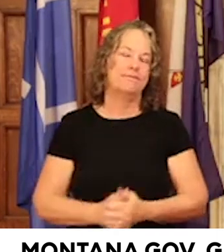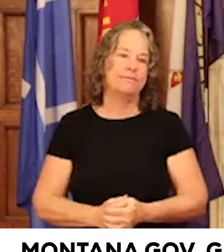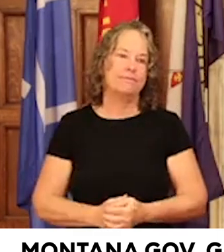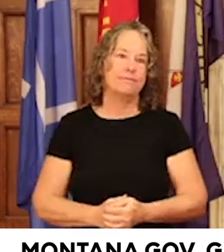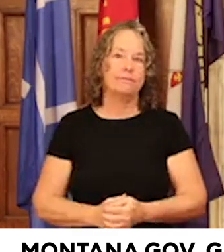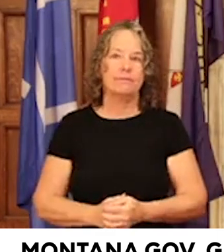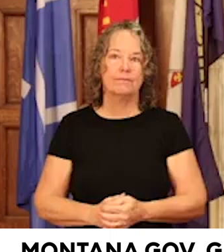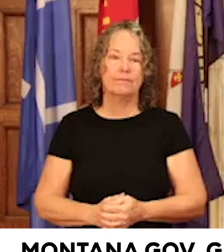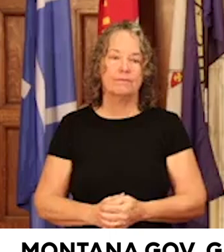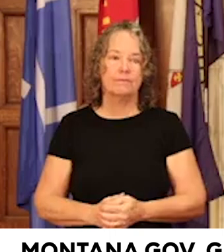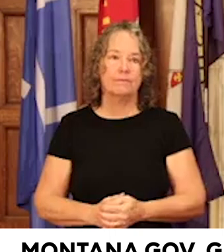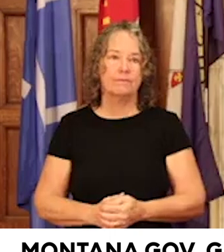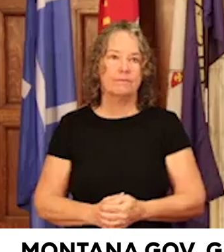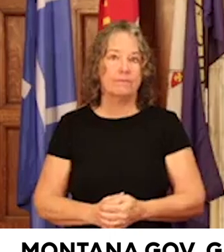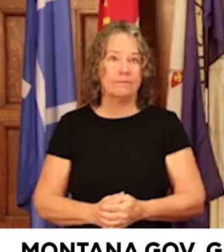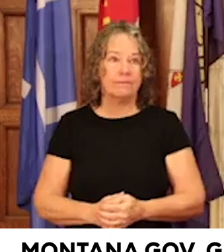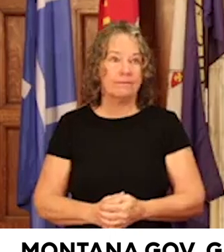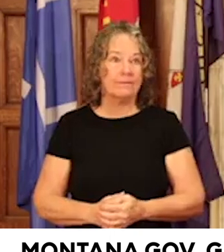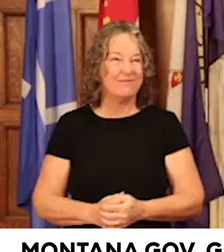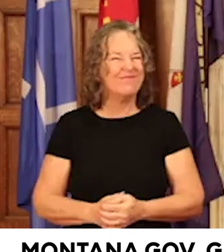Other questions? Jonathan? No? Okay.